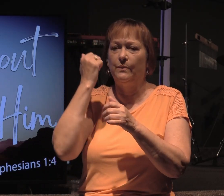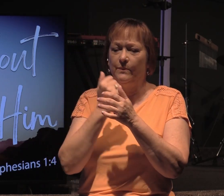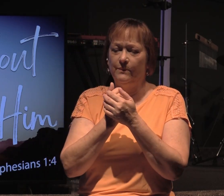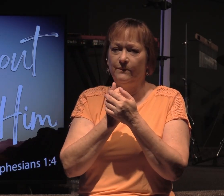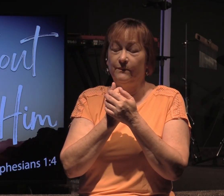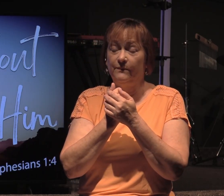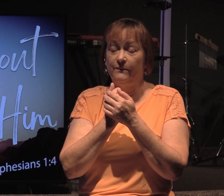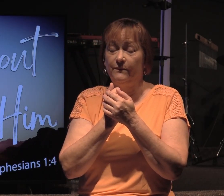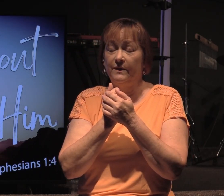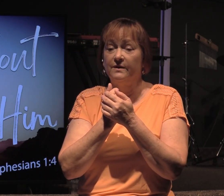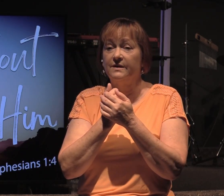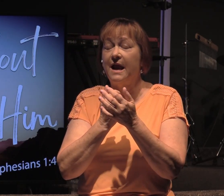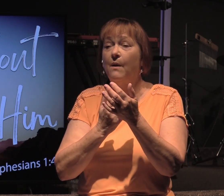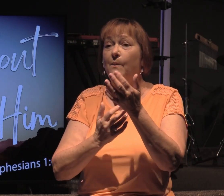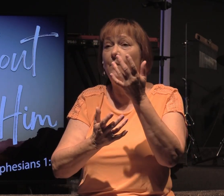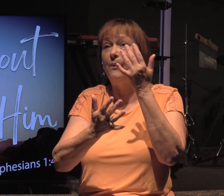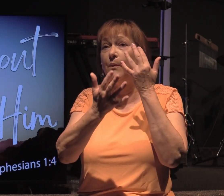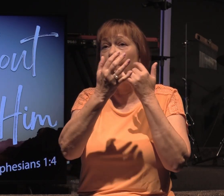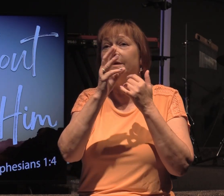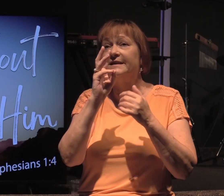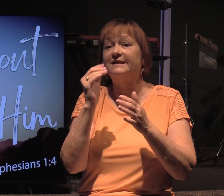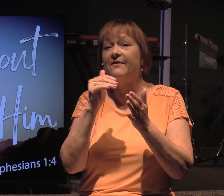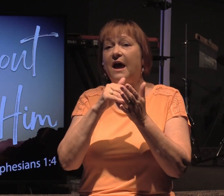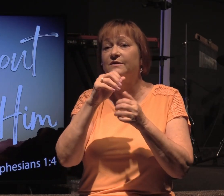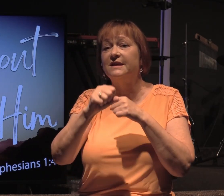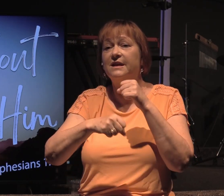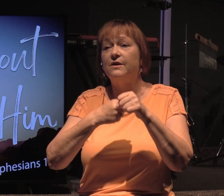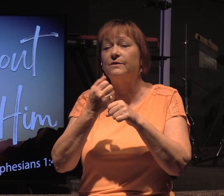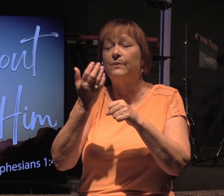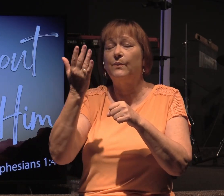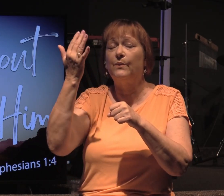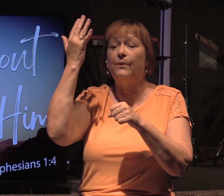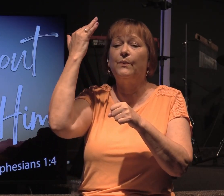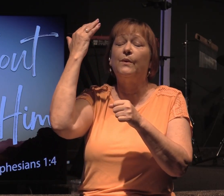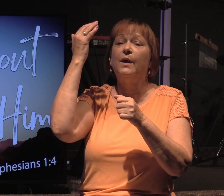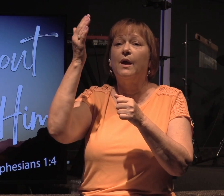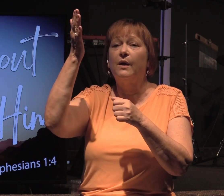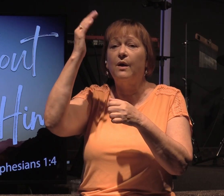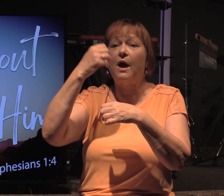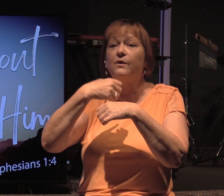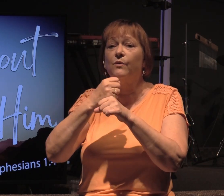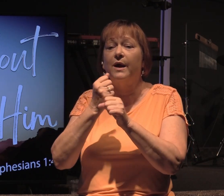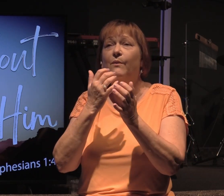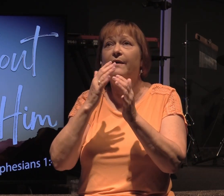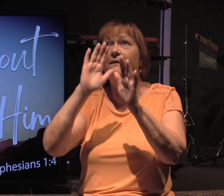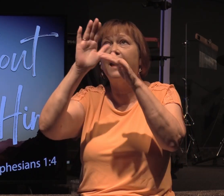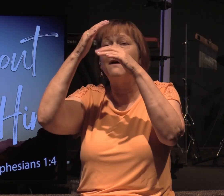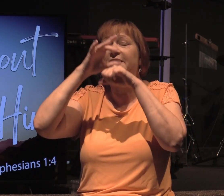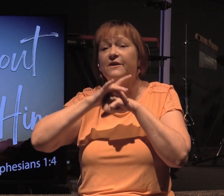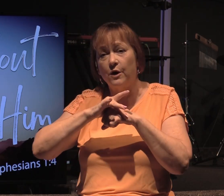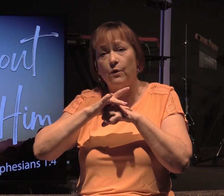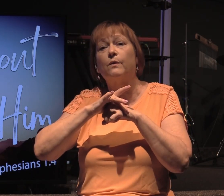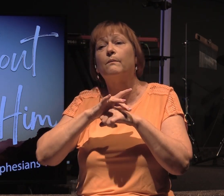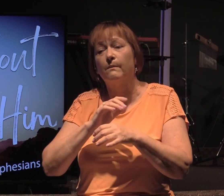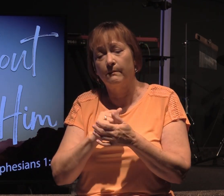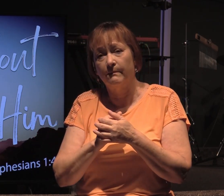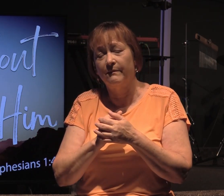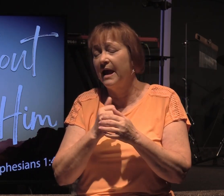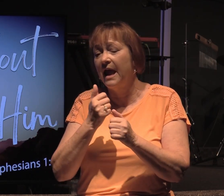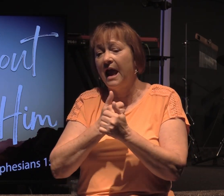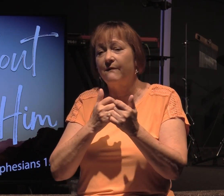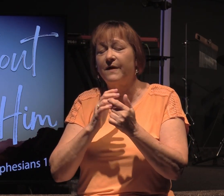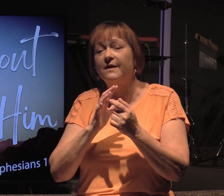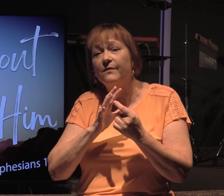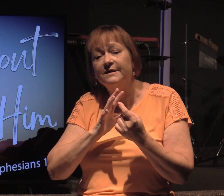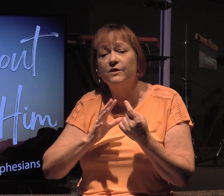So we move back 6,000 years and what did God create? The heavens and the earth. Everything